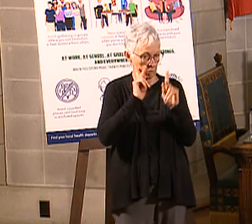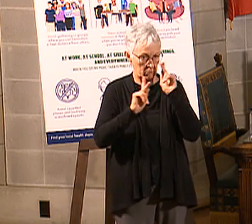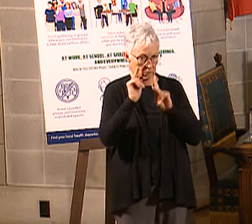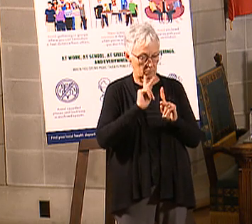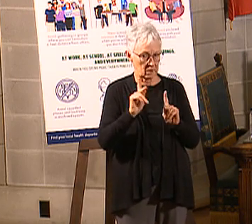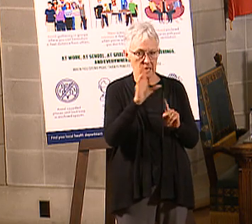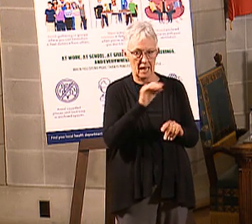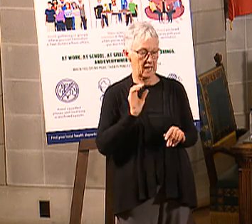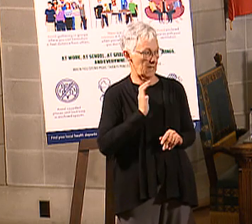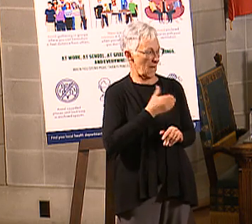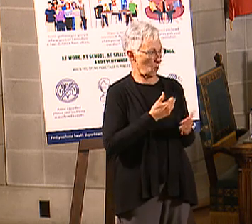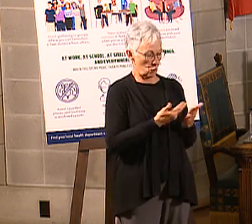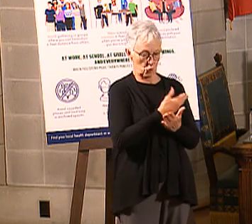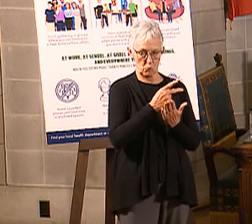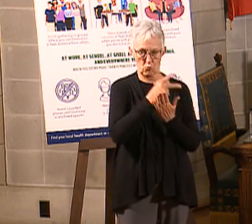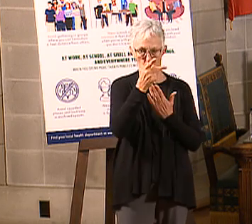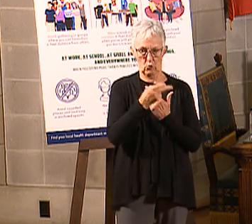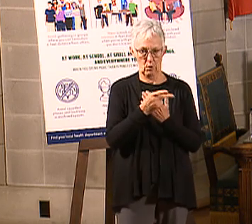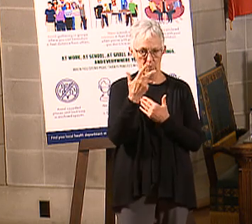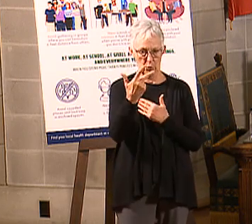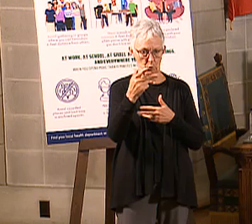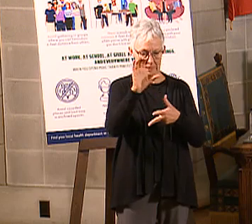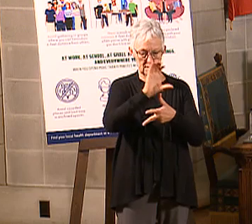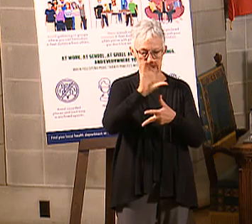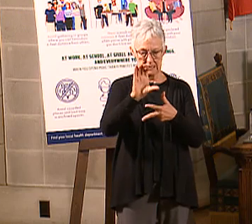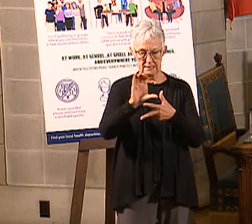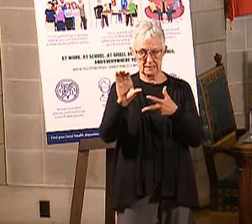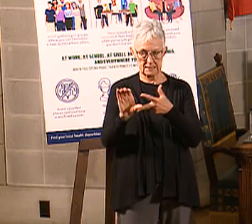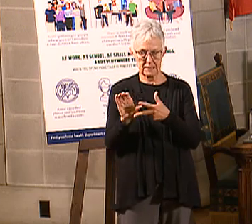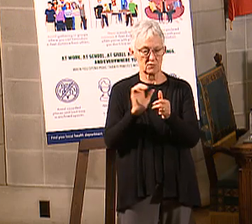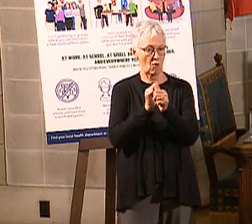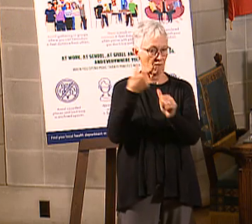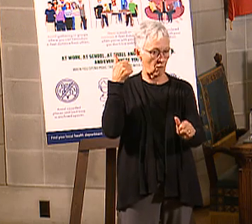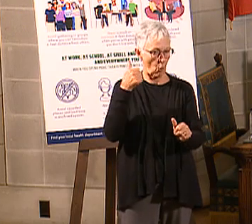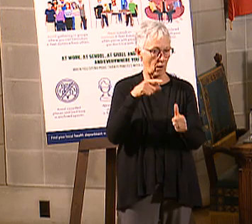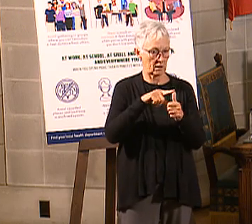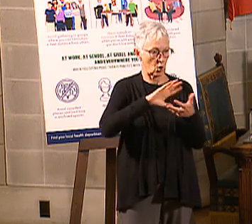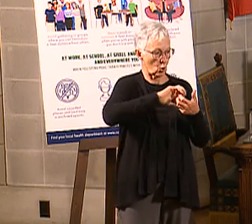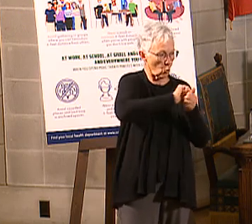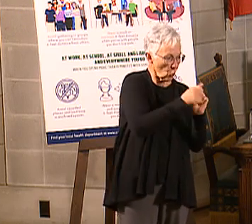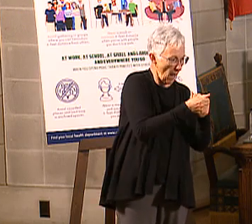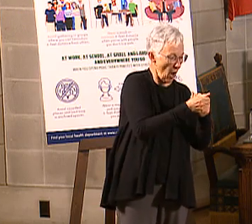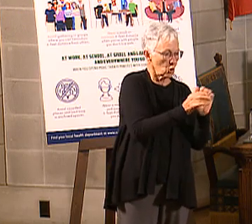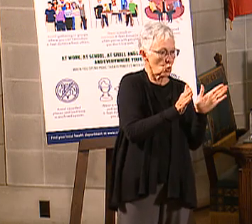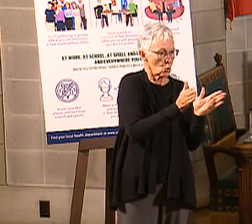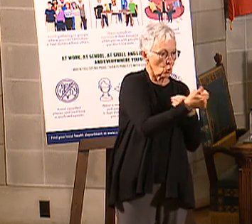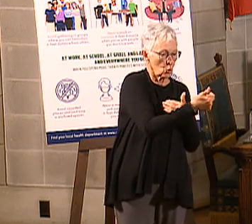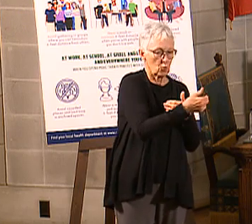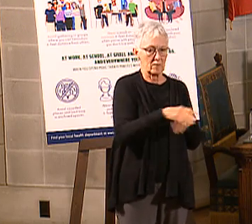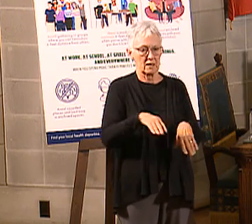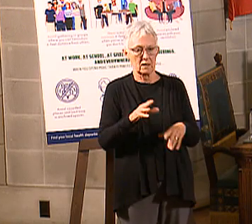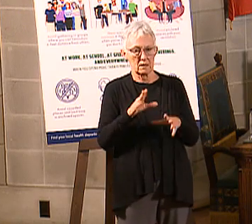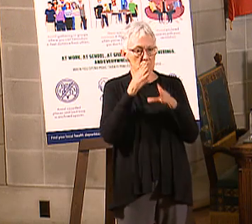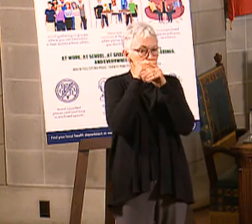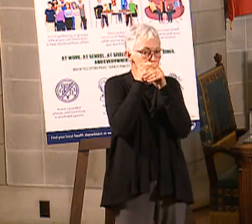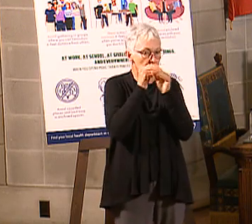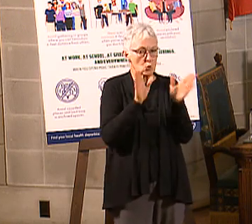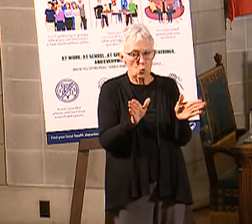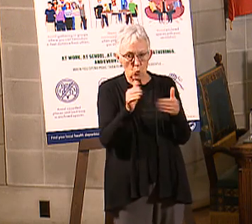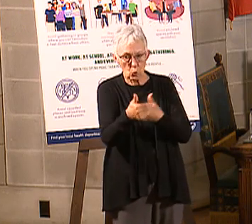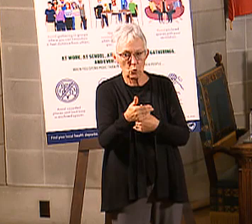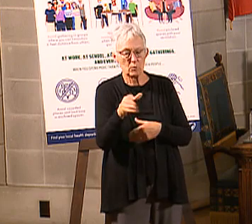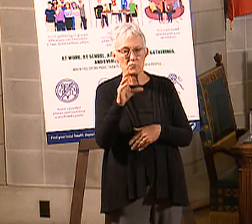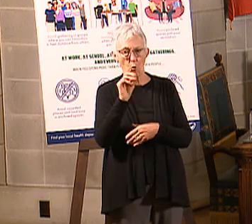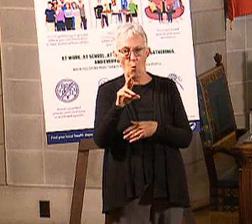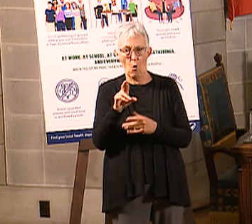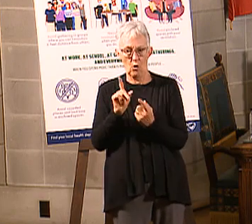communicate to folks around avoiding confined spaces, crowded spaces, and close contact. So, we are taking additional steps. And then Andrew's follow-on question